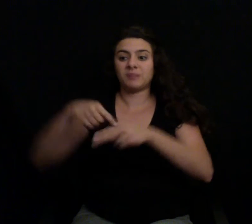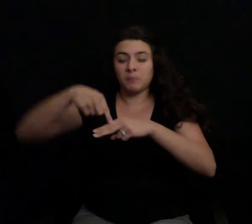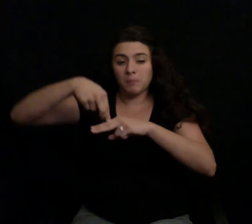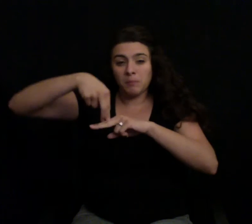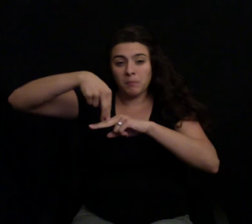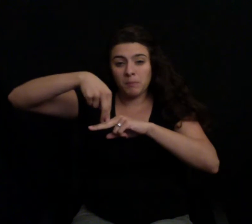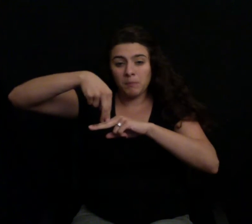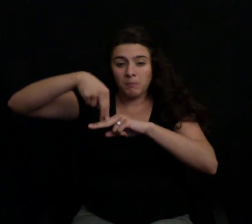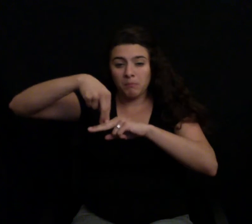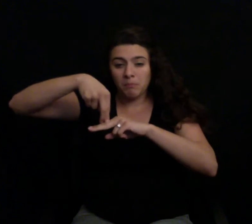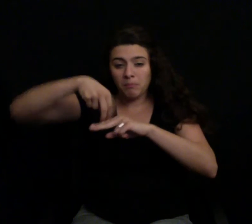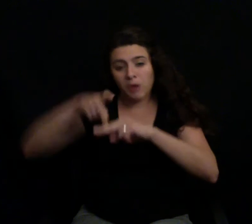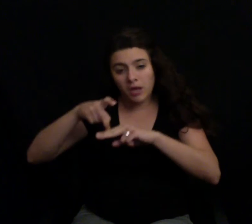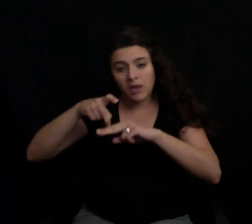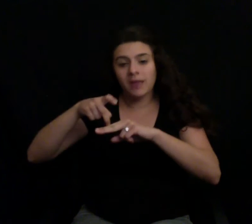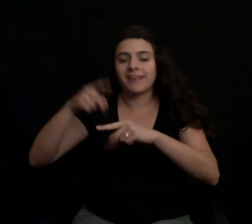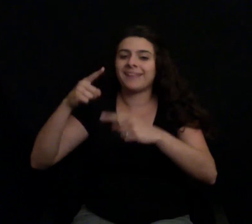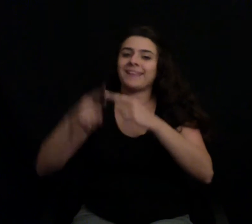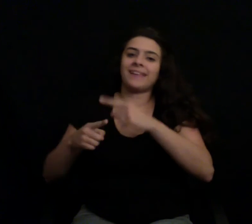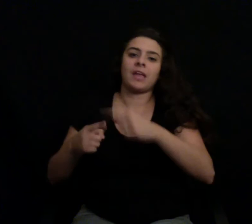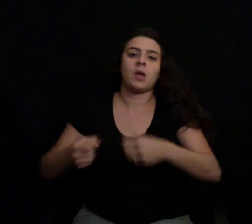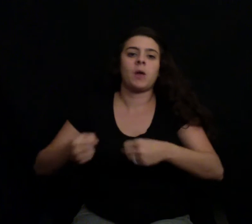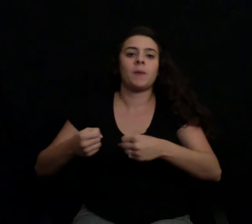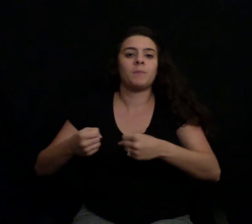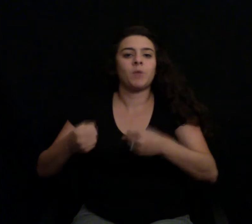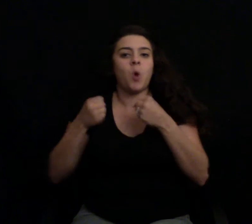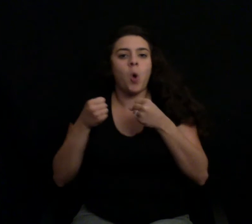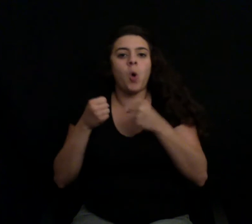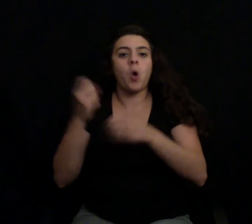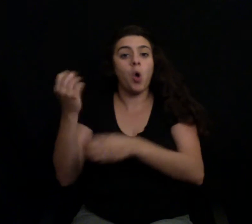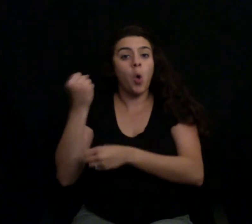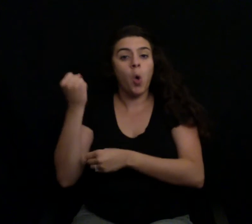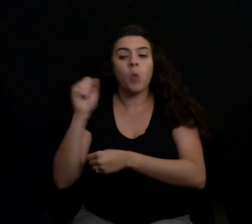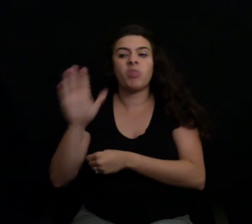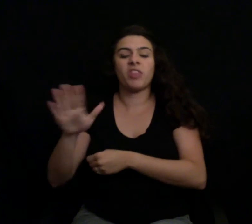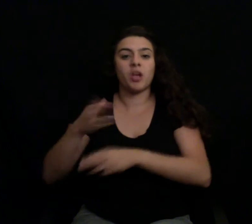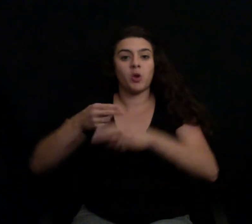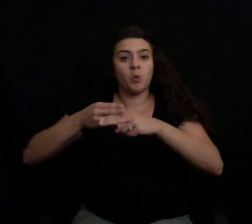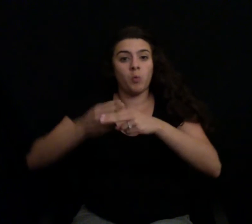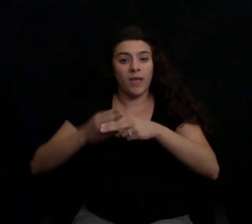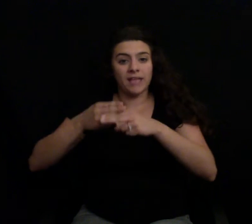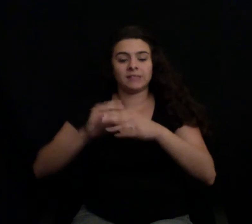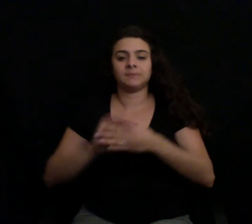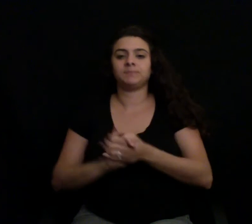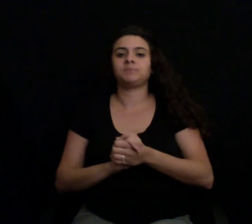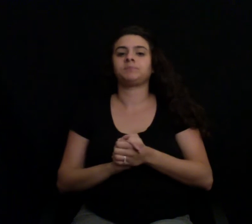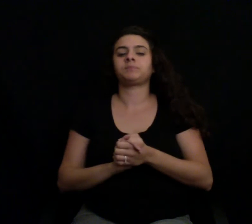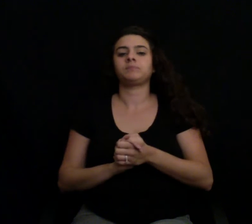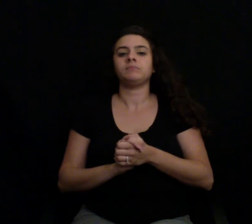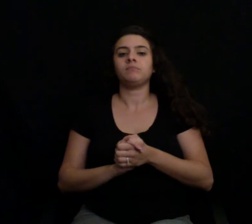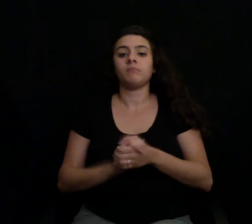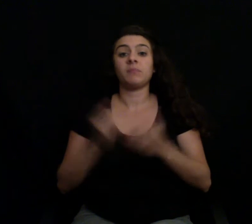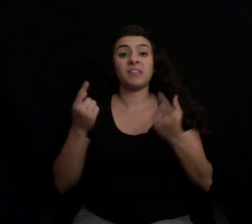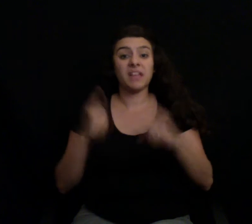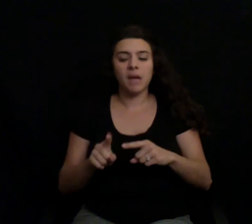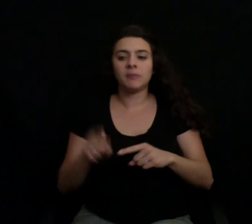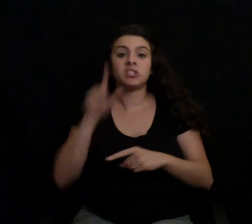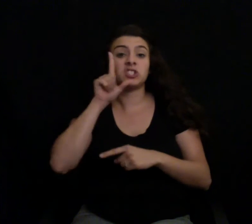As a result, they spend much of their short lives stuck in what's called a litter, also known as the sawdust mixture that covers the barn's